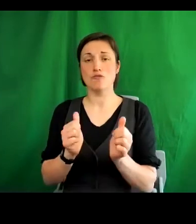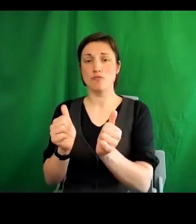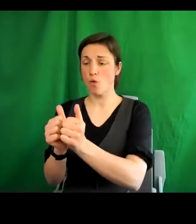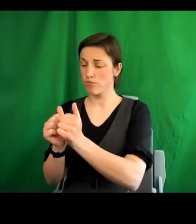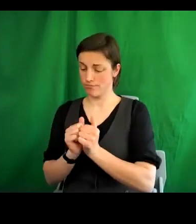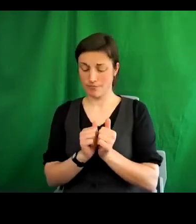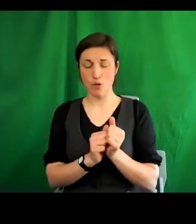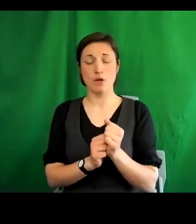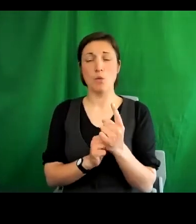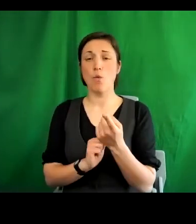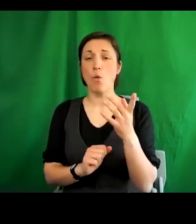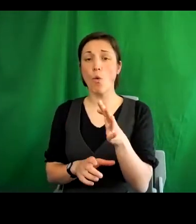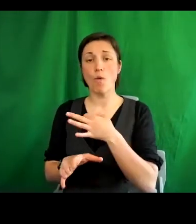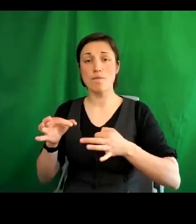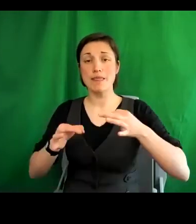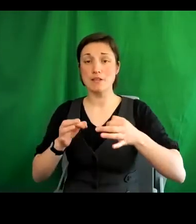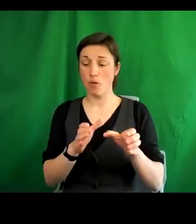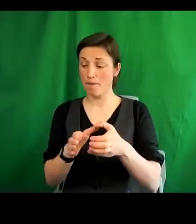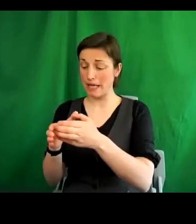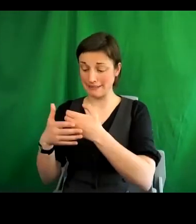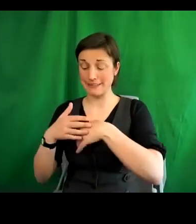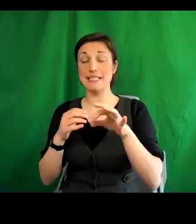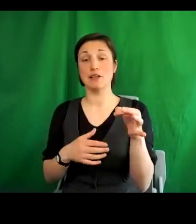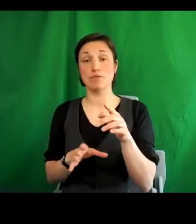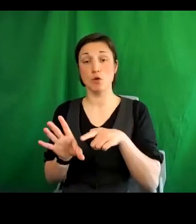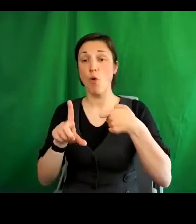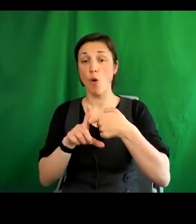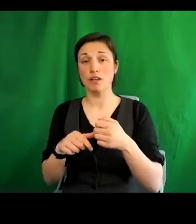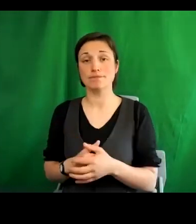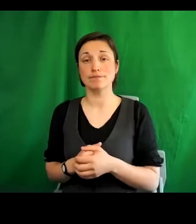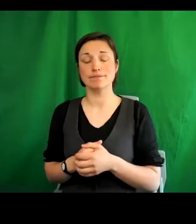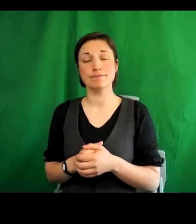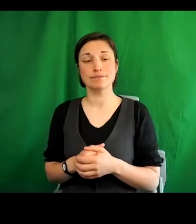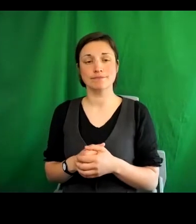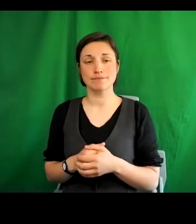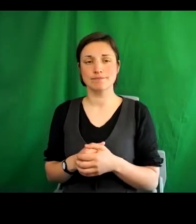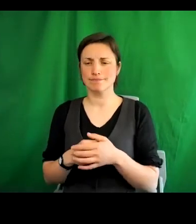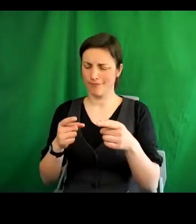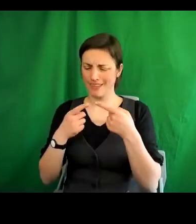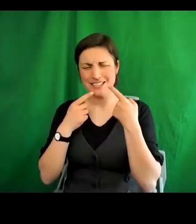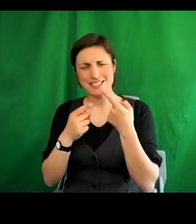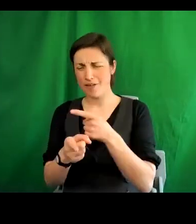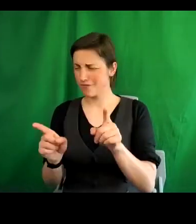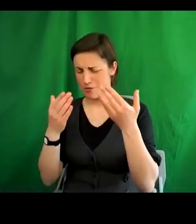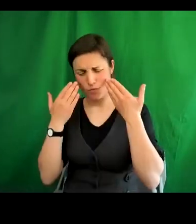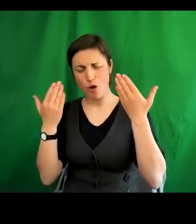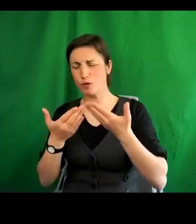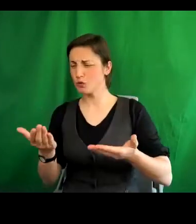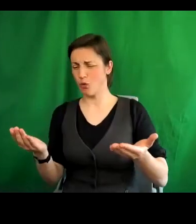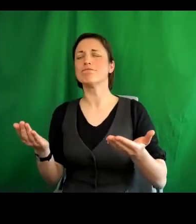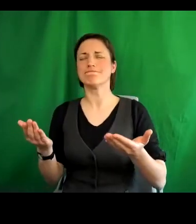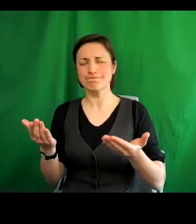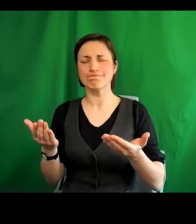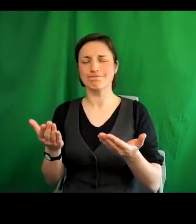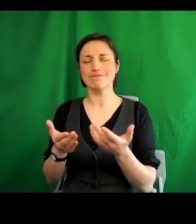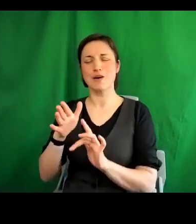parties in the city. And the declaration reflects our passion about the need for good strong attention to be paid